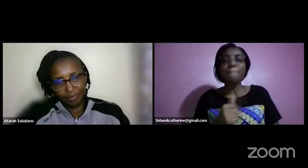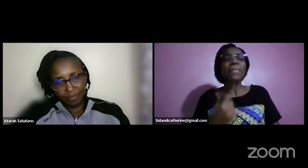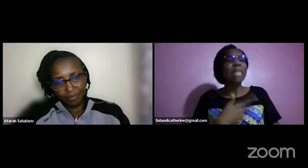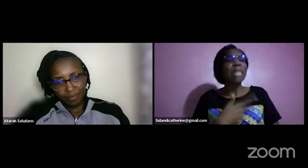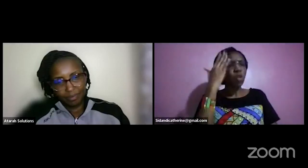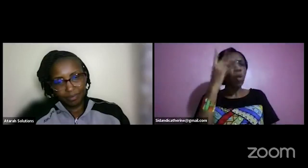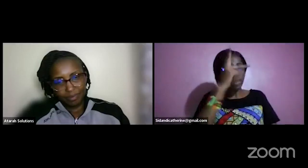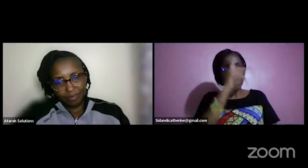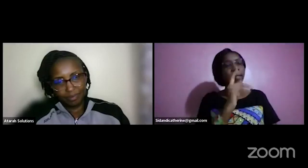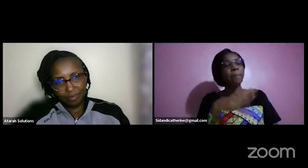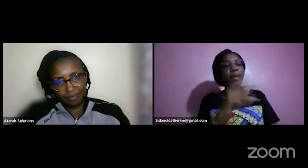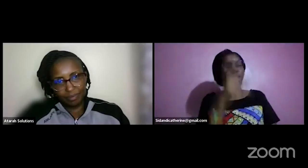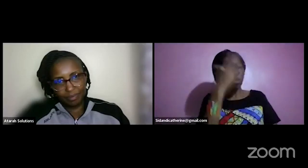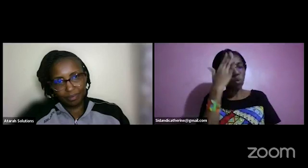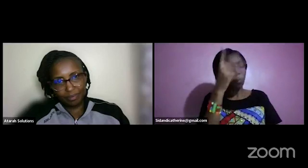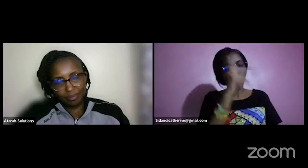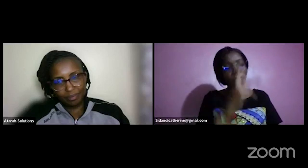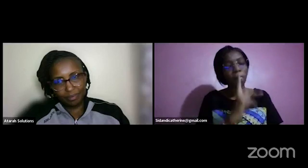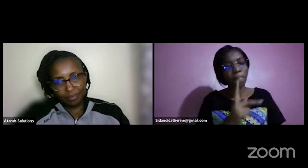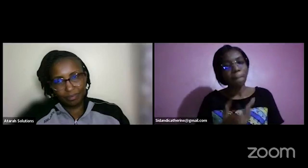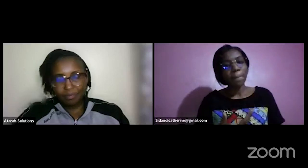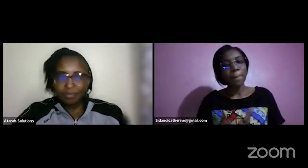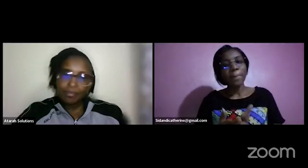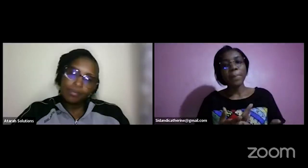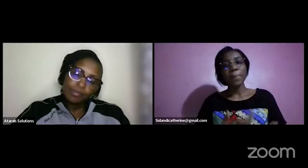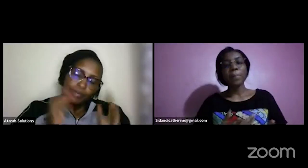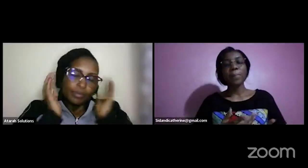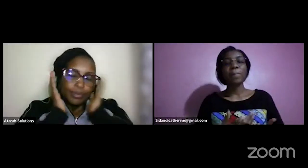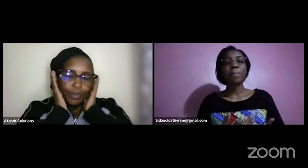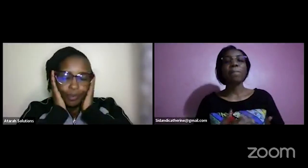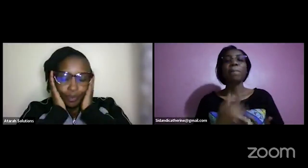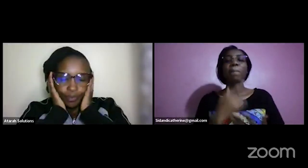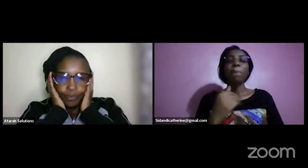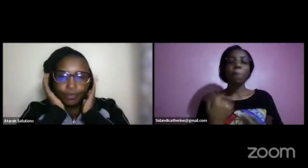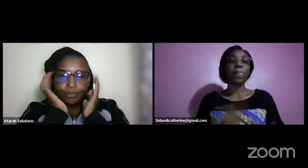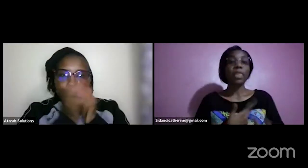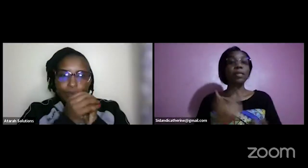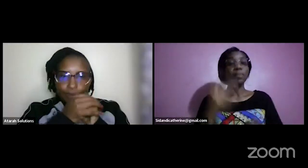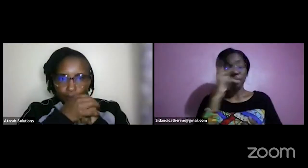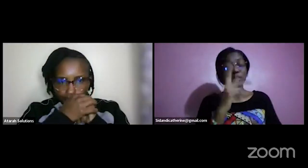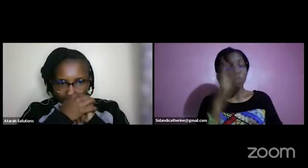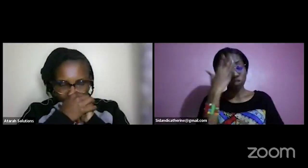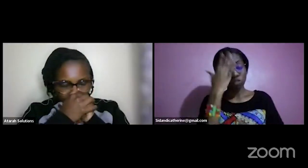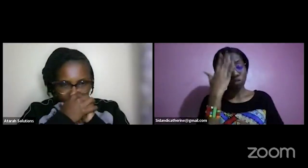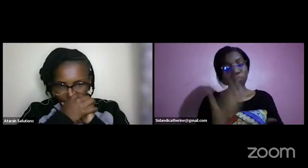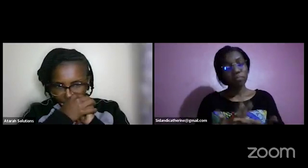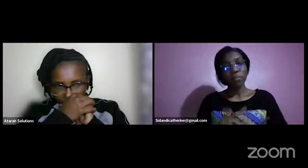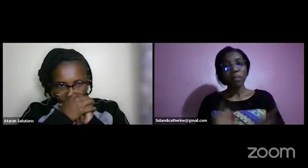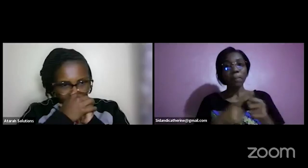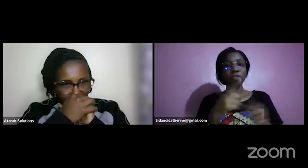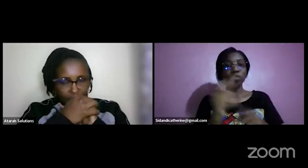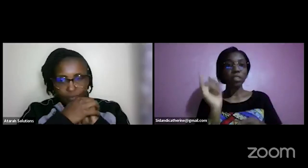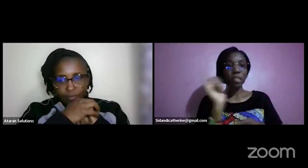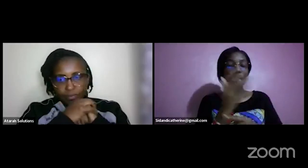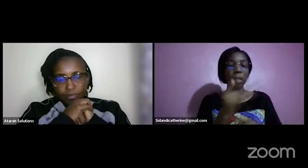some of you some of us our parents died you are not we think you don't we know our parents just be at that point and say i know